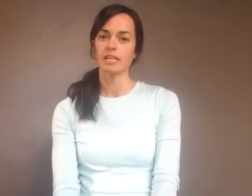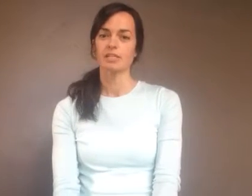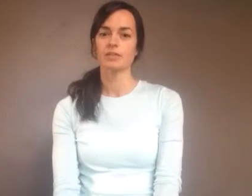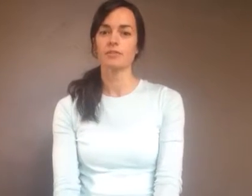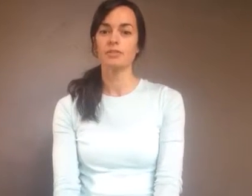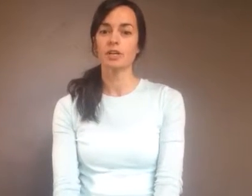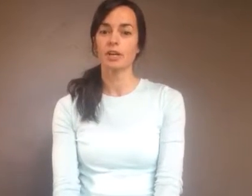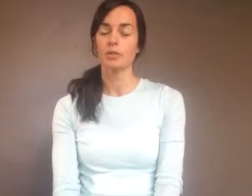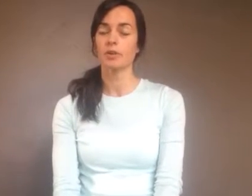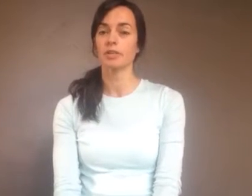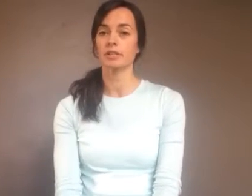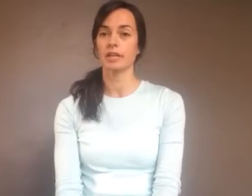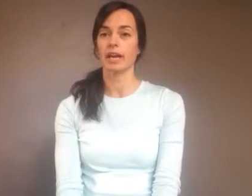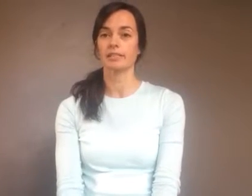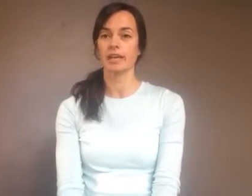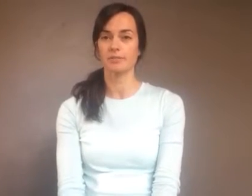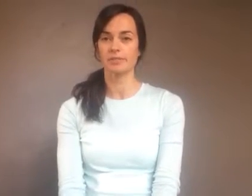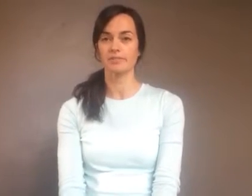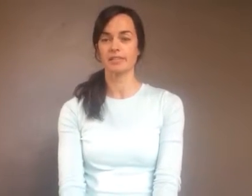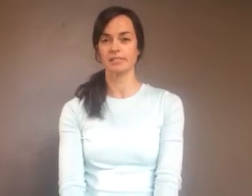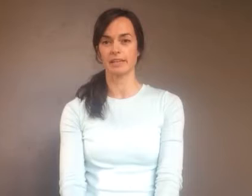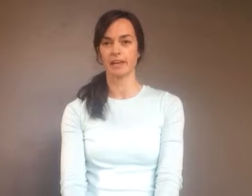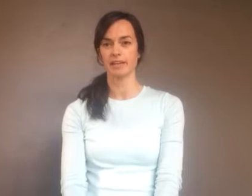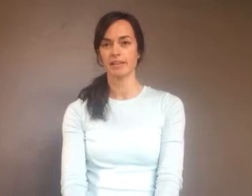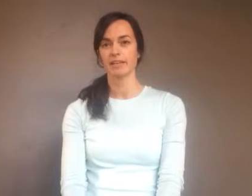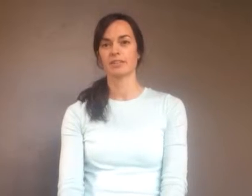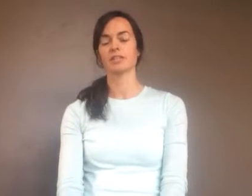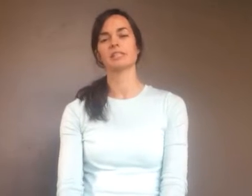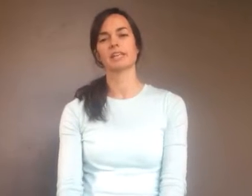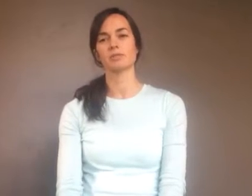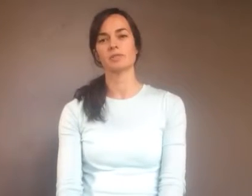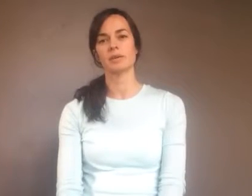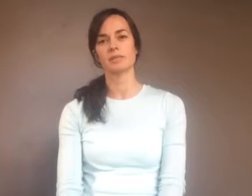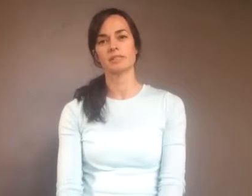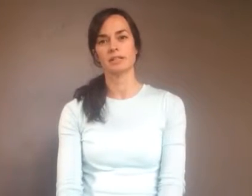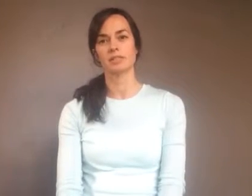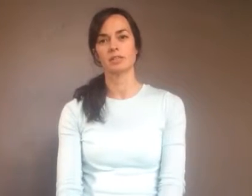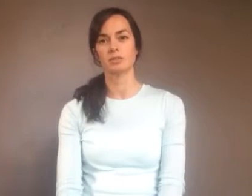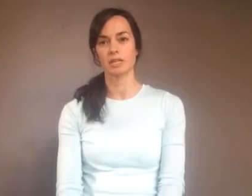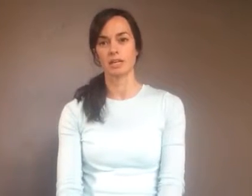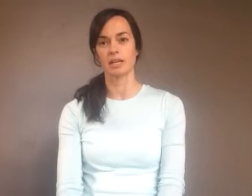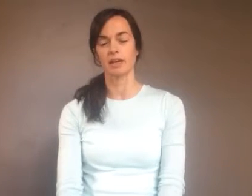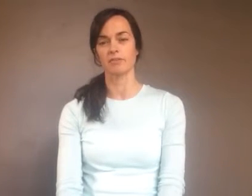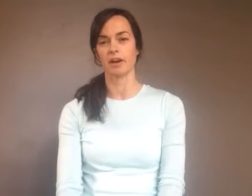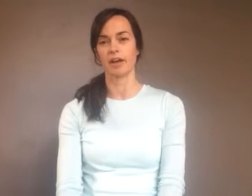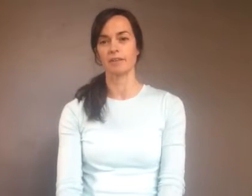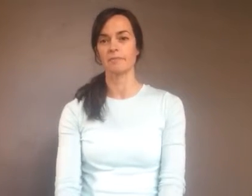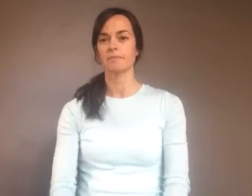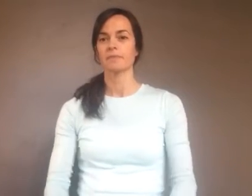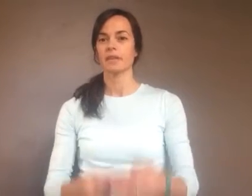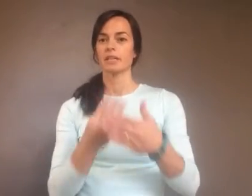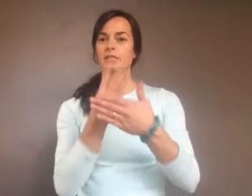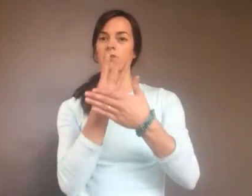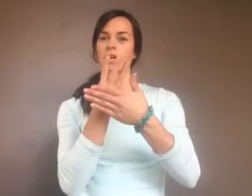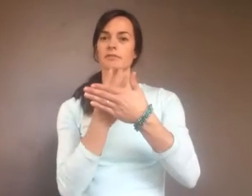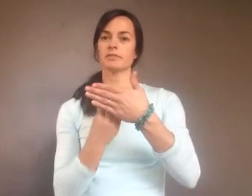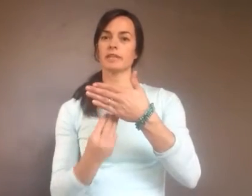So the first card that we're going to look at is Council of Nicaea. During this council, they were discussing the Trinity of God. So for Council of